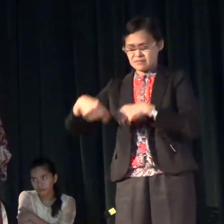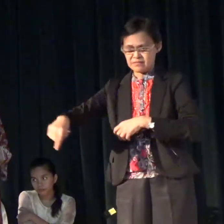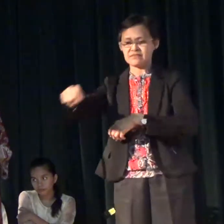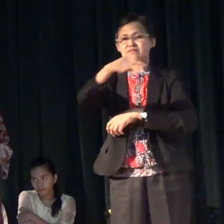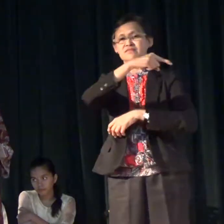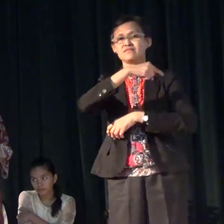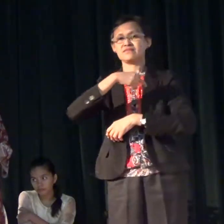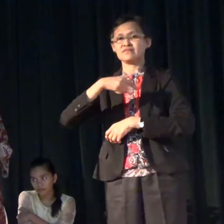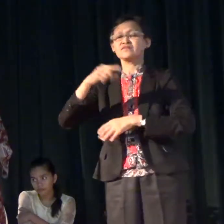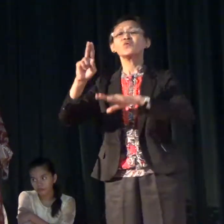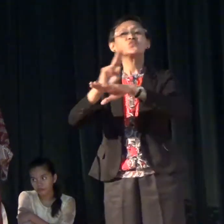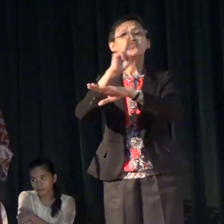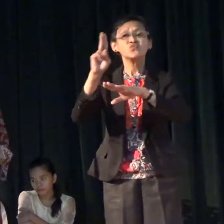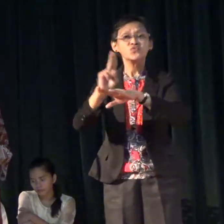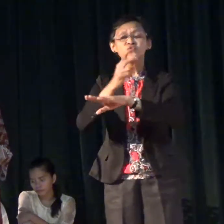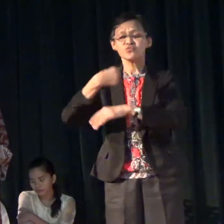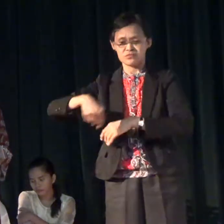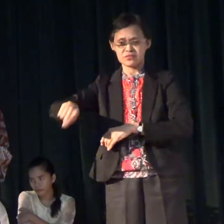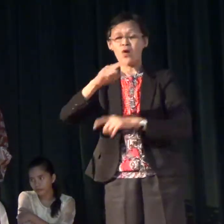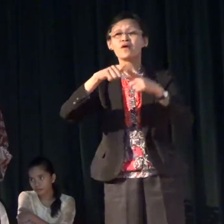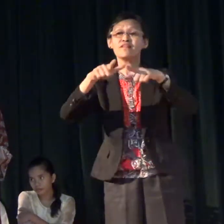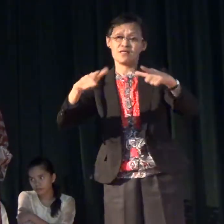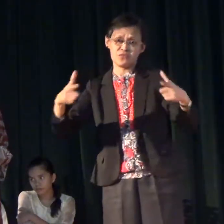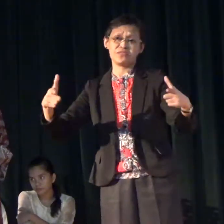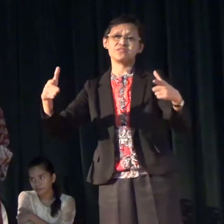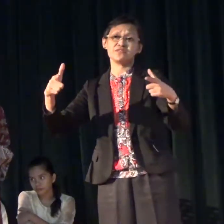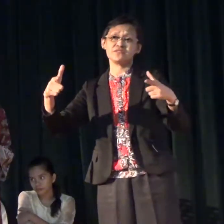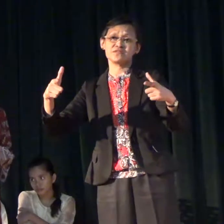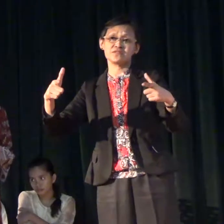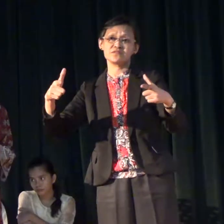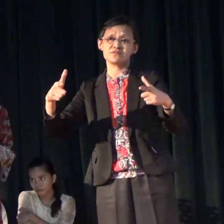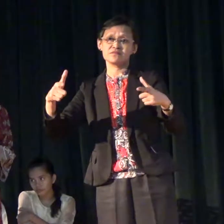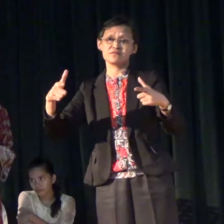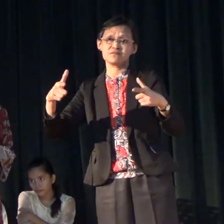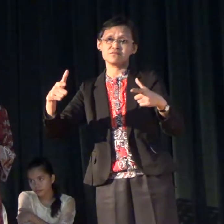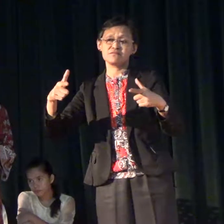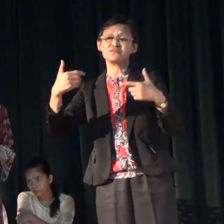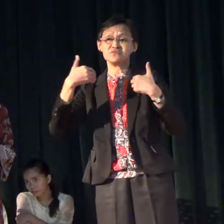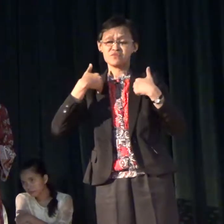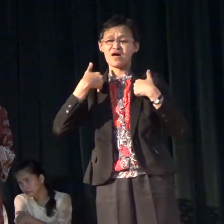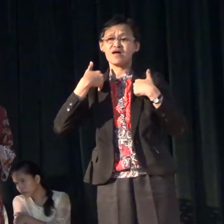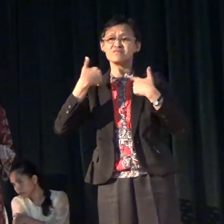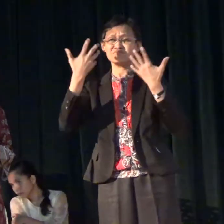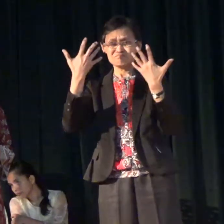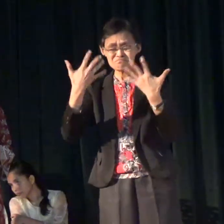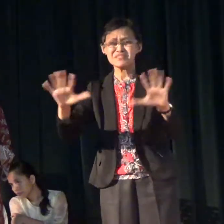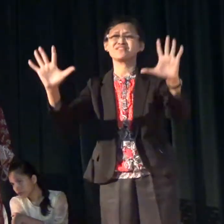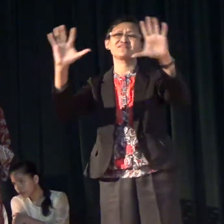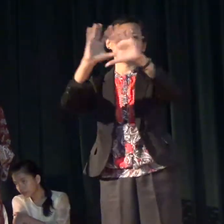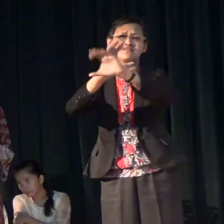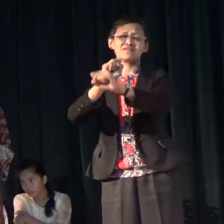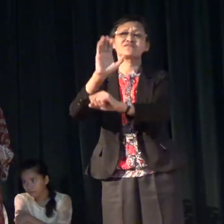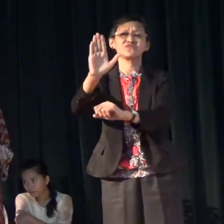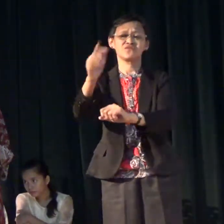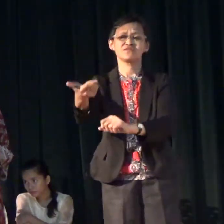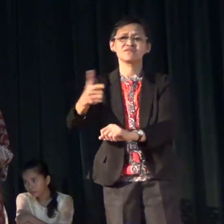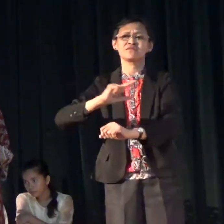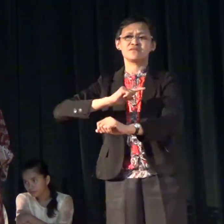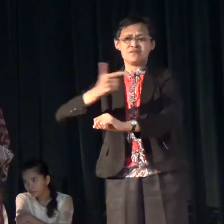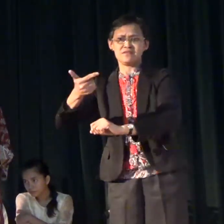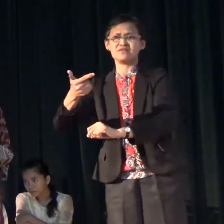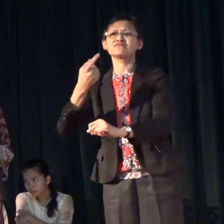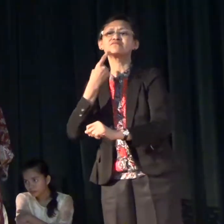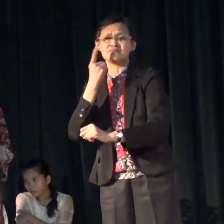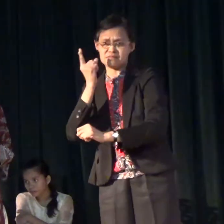ganit naman to bivuahin natin and when you've had your turn it's ours it's our turn this